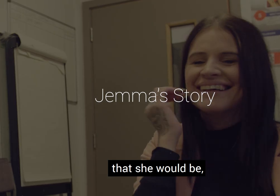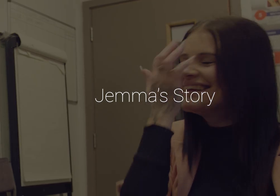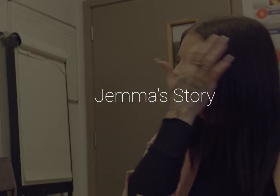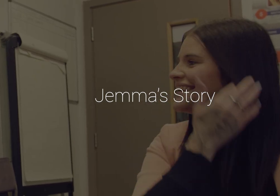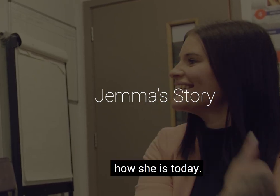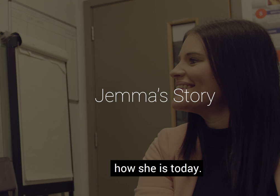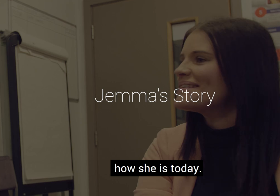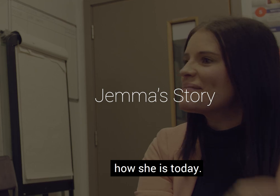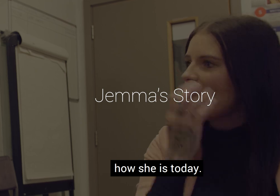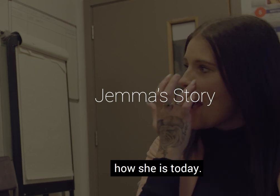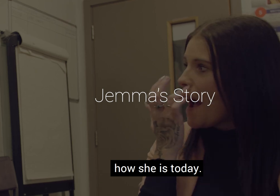be how she is today.